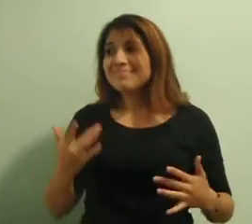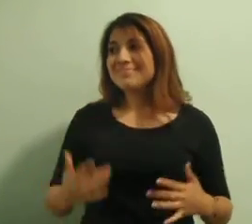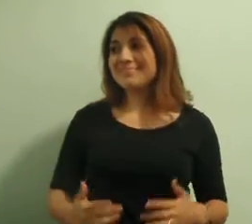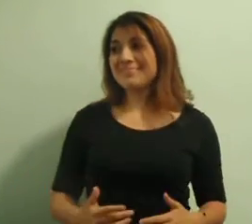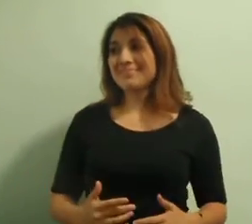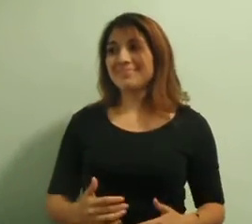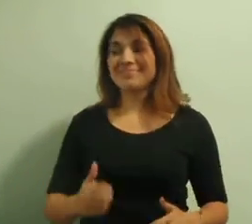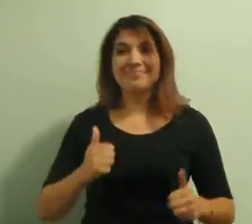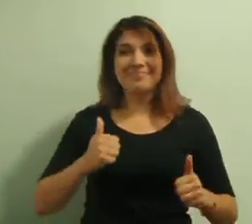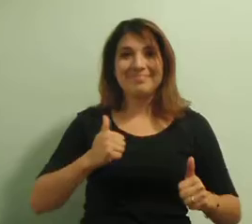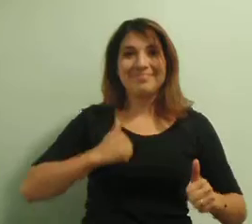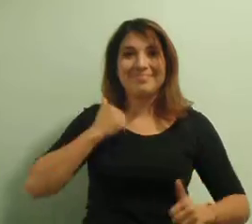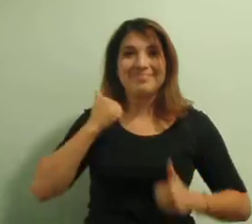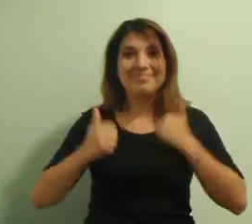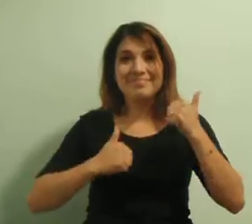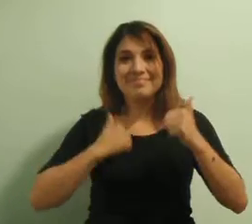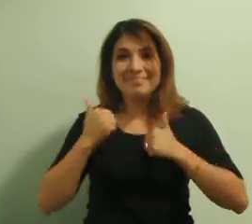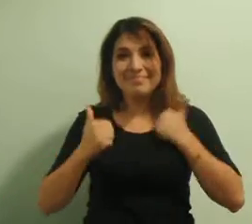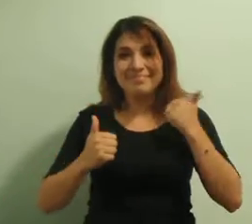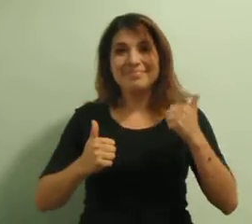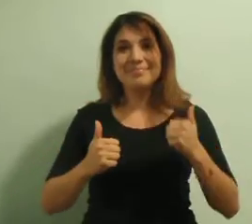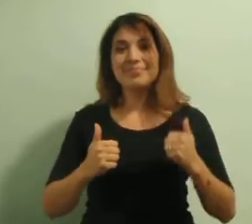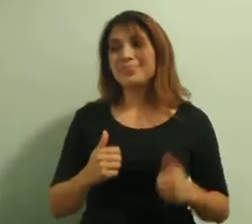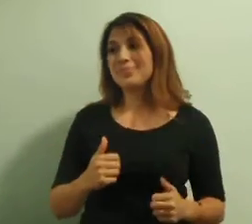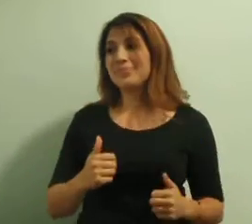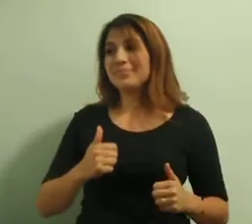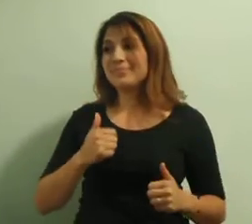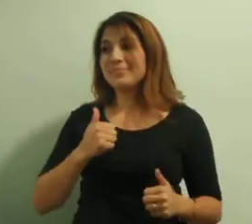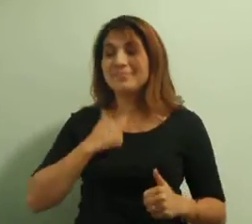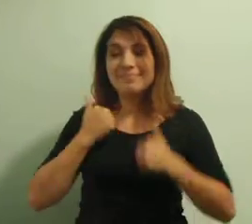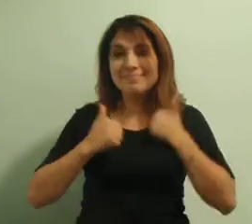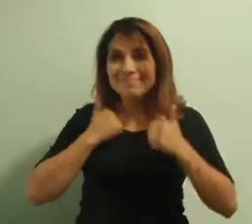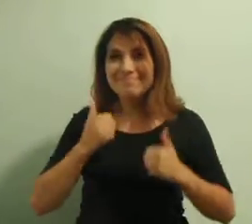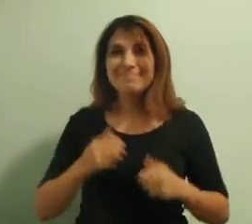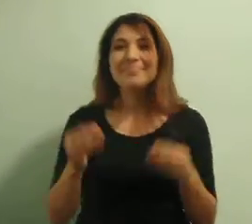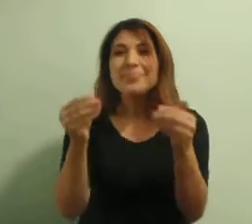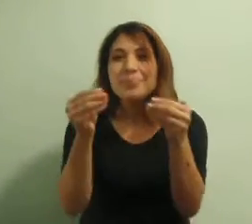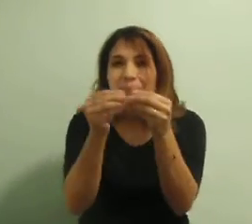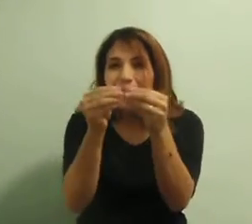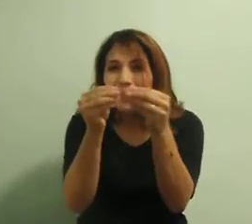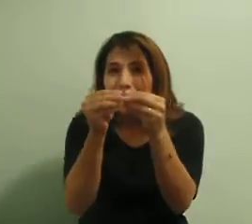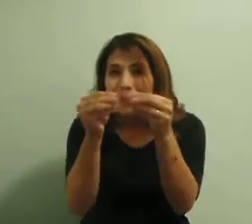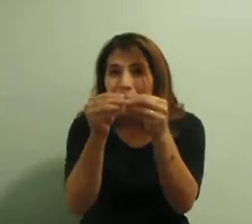I'm excited. Bath. More.